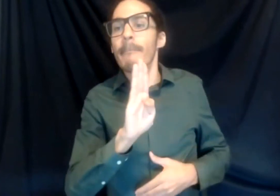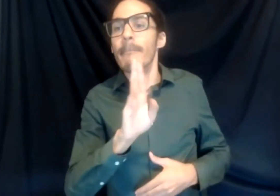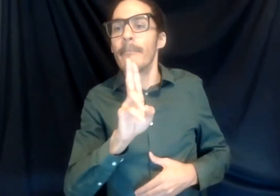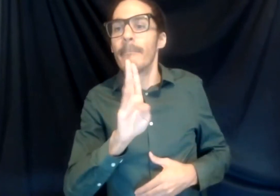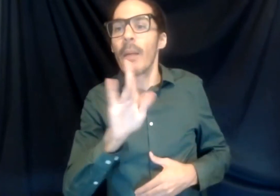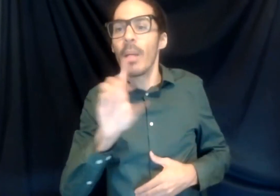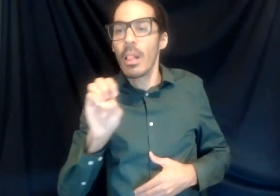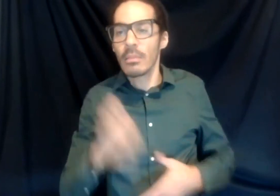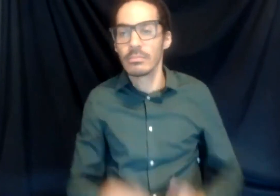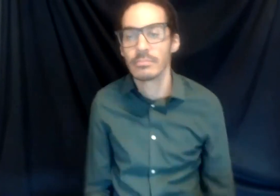Um,